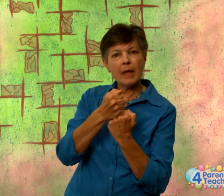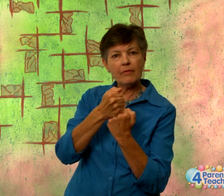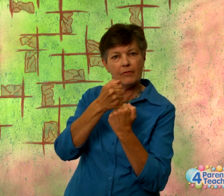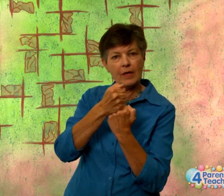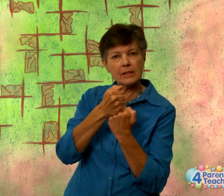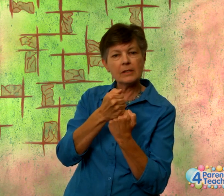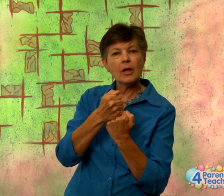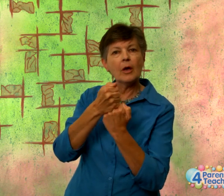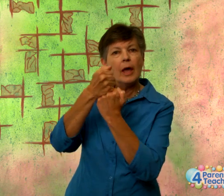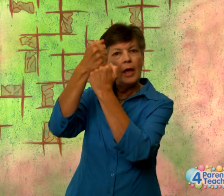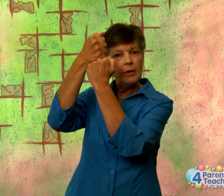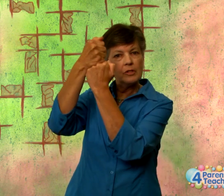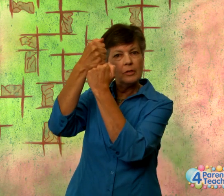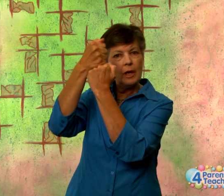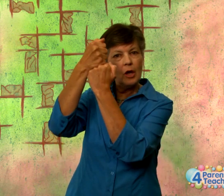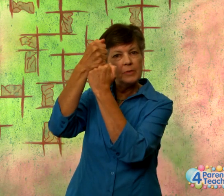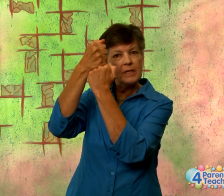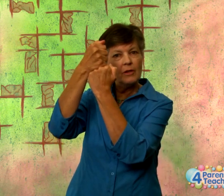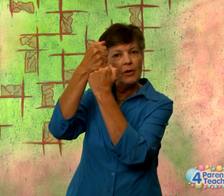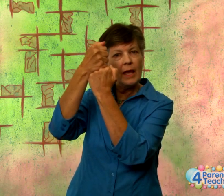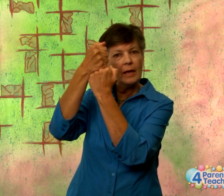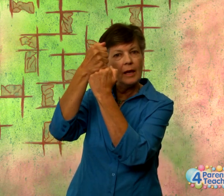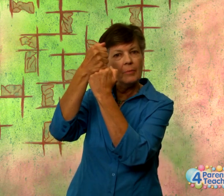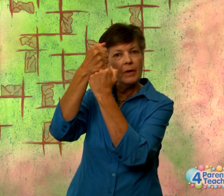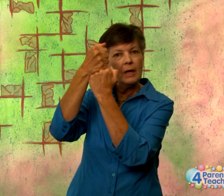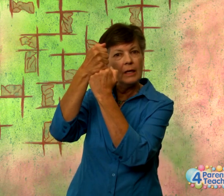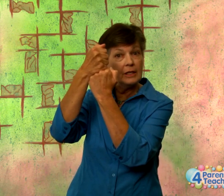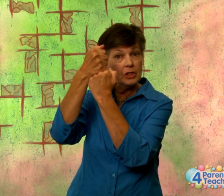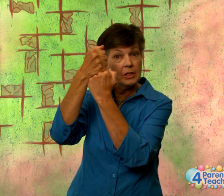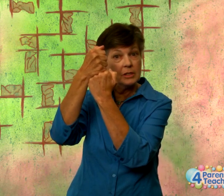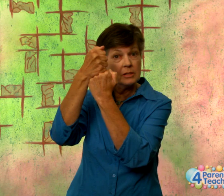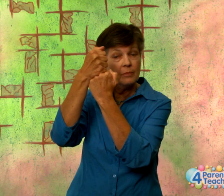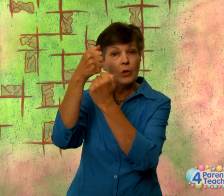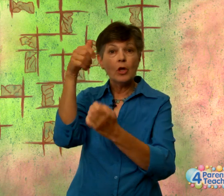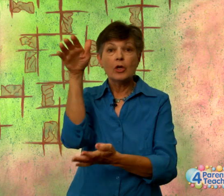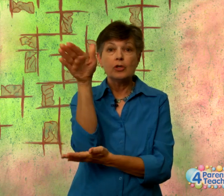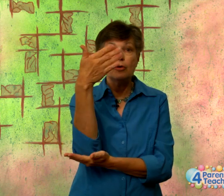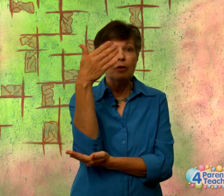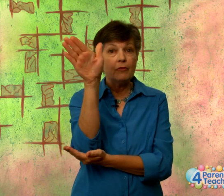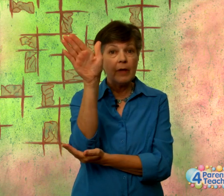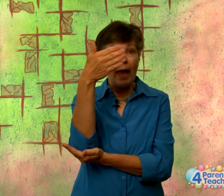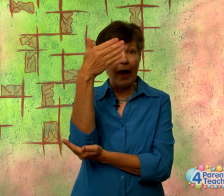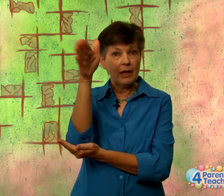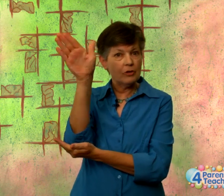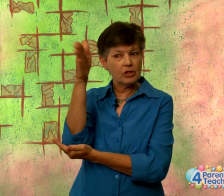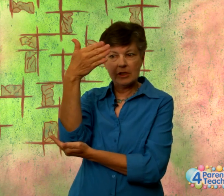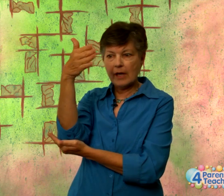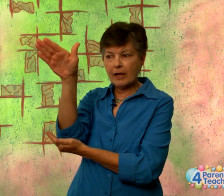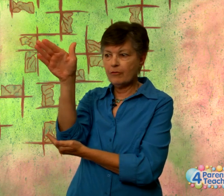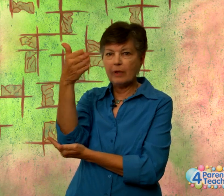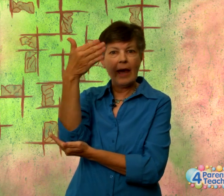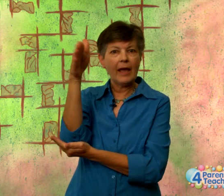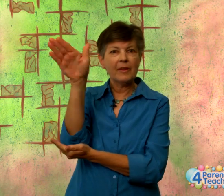fist helps the other hand up, allegiance to the flag, it looks just like a flag.